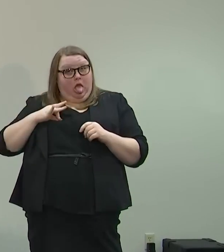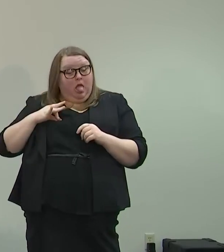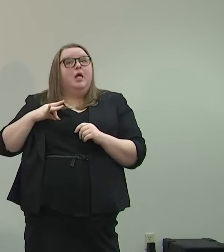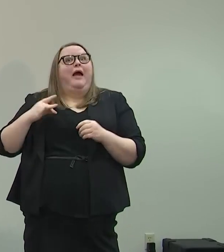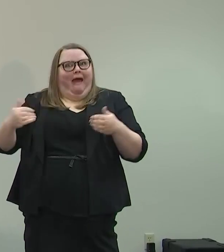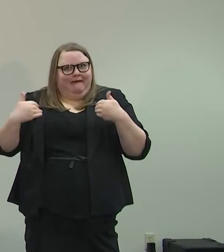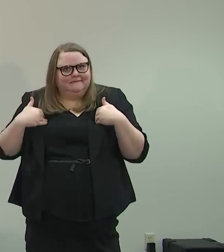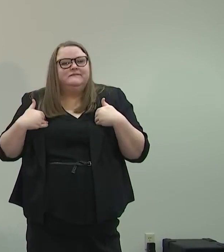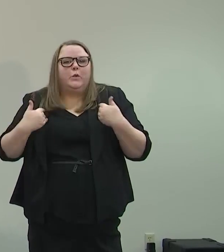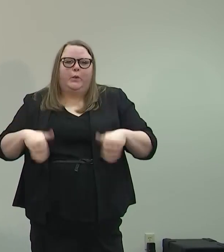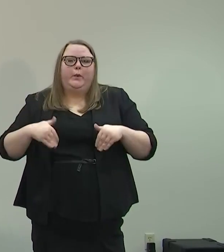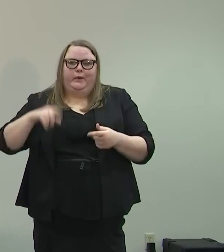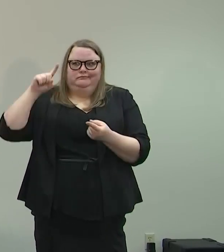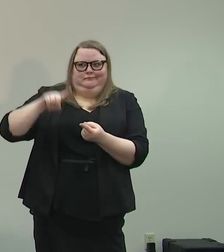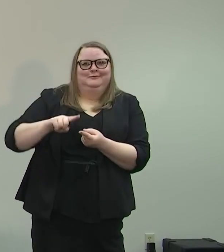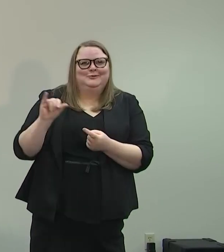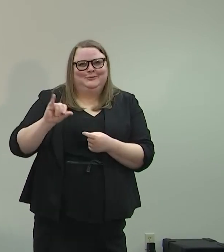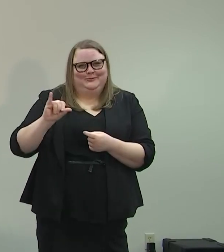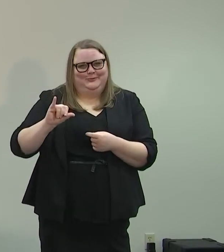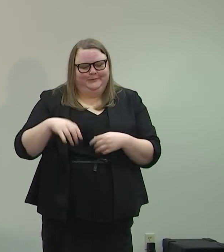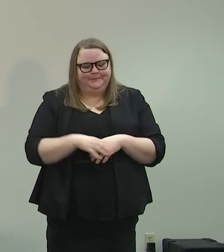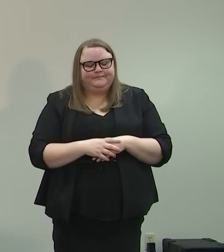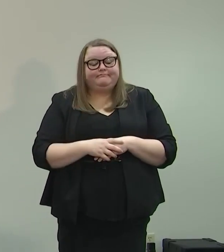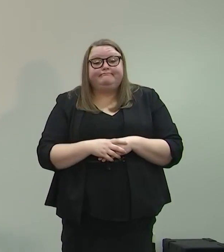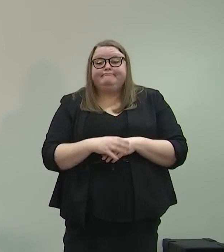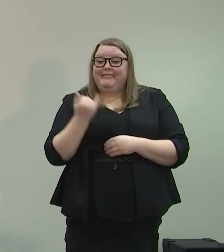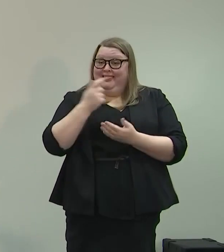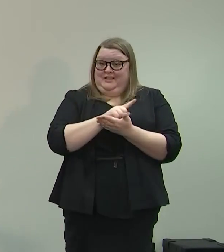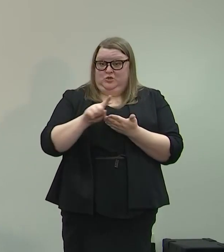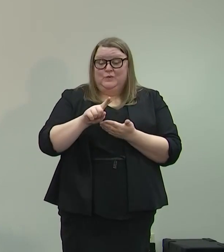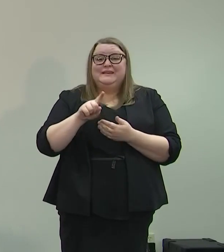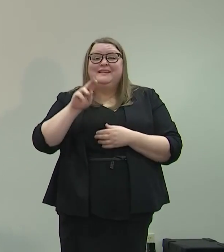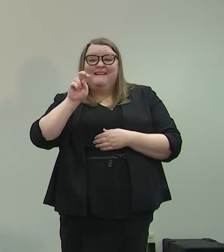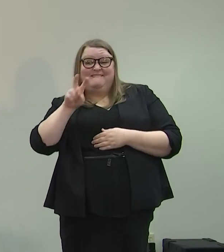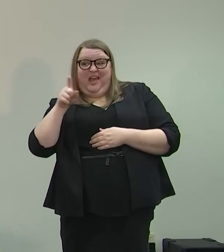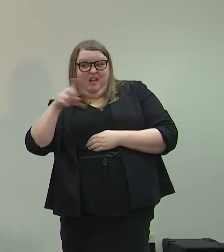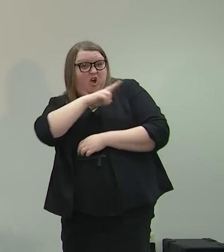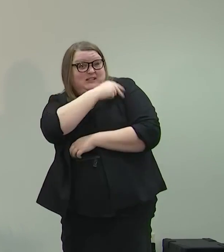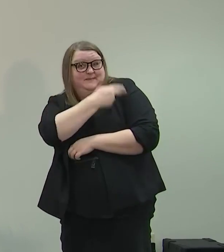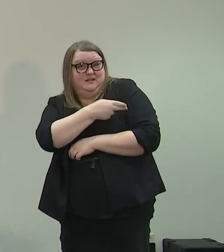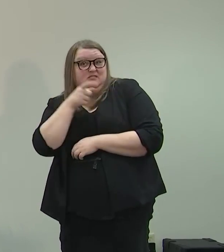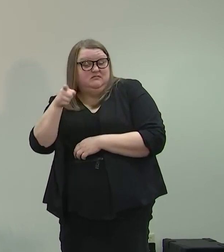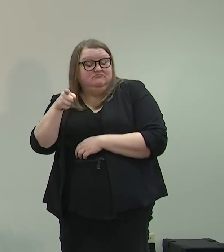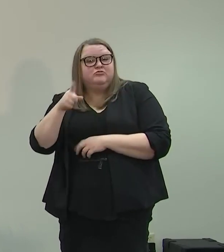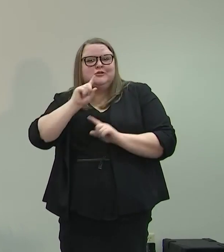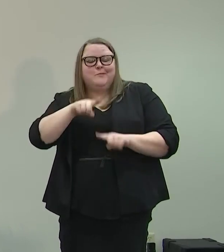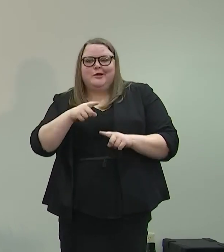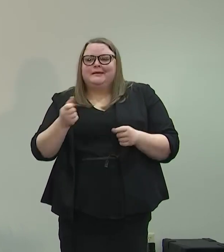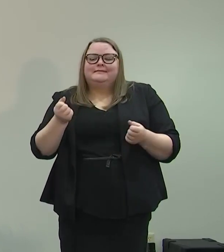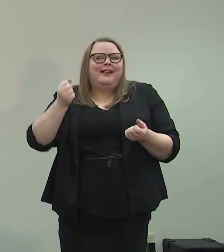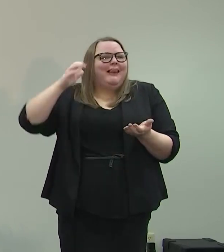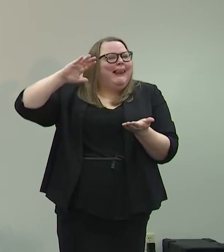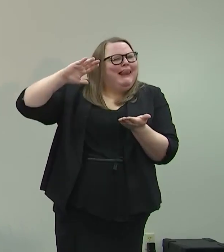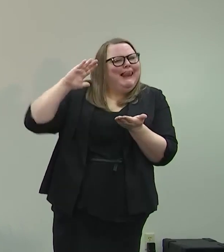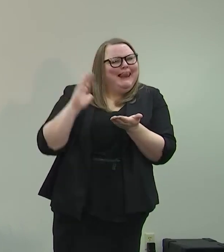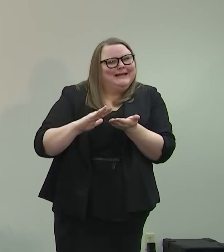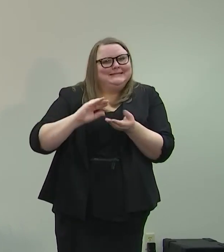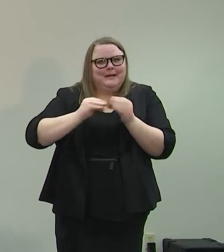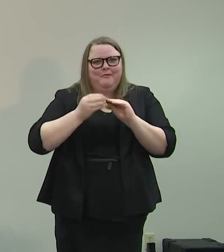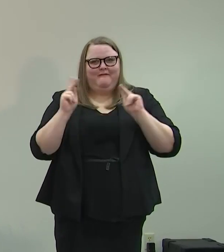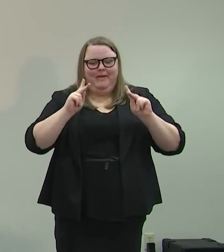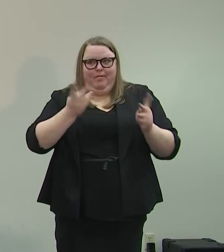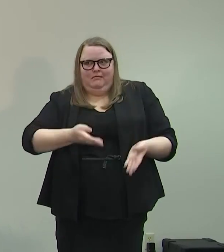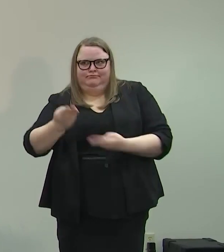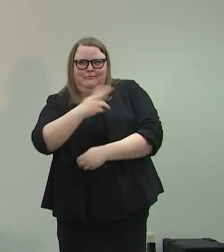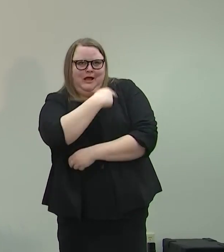points, the metrics that we use most. This week, the Nevada hospitalization reported the lowest number of cases hospitalized since